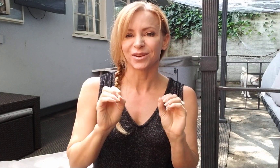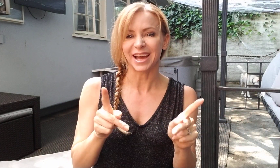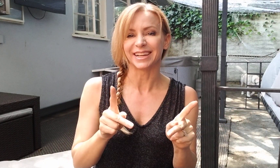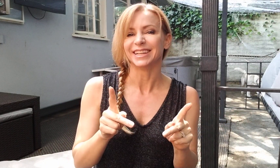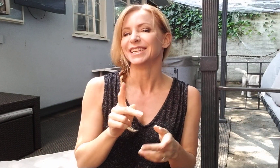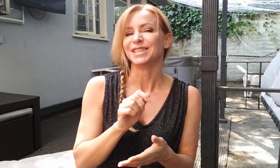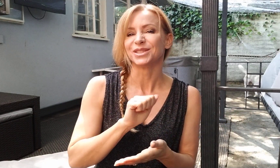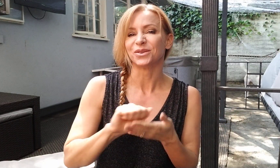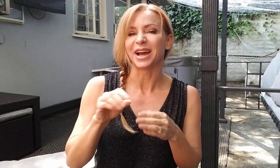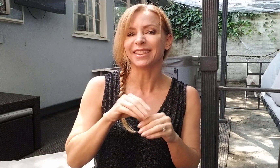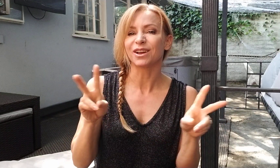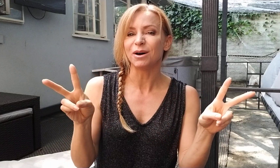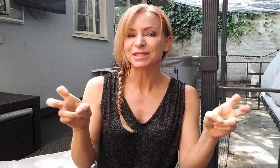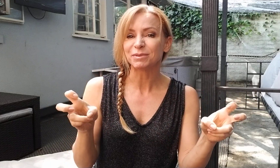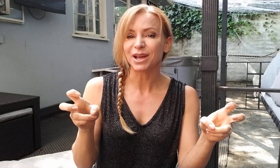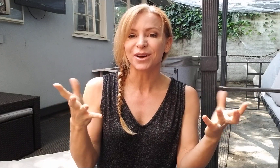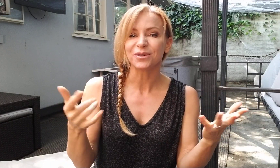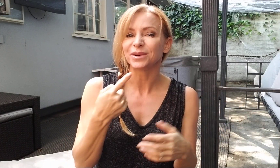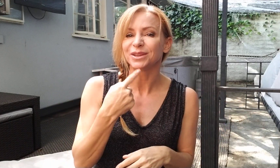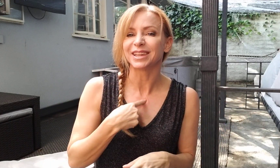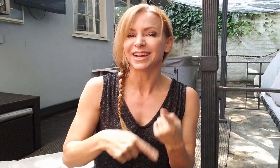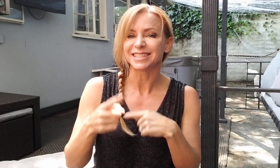okay so write in the comments below what you think I said